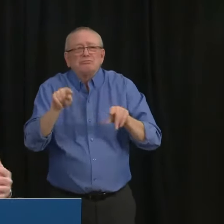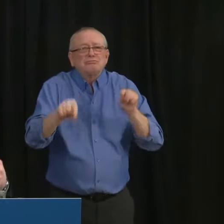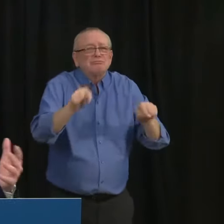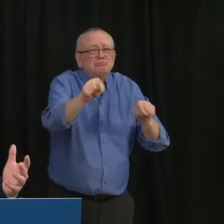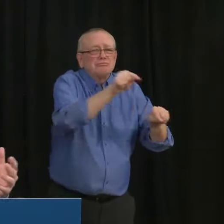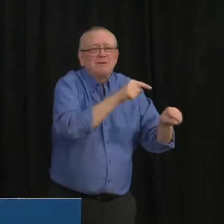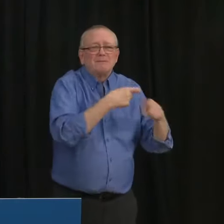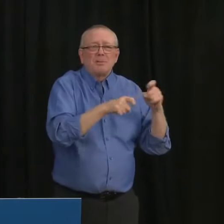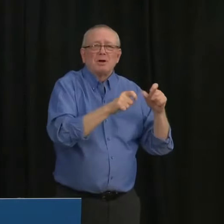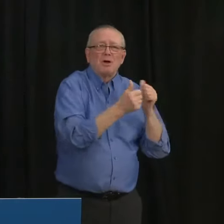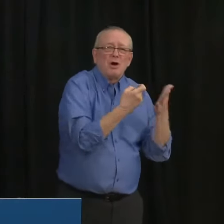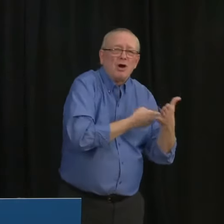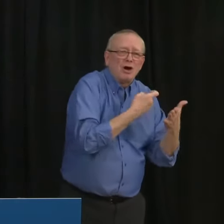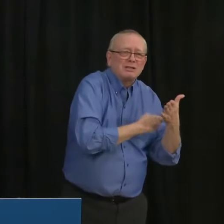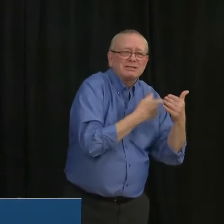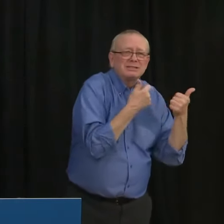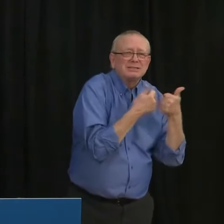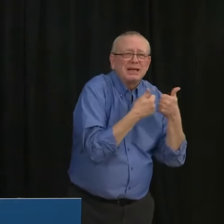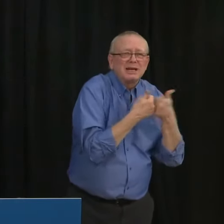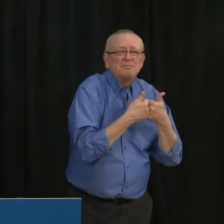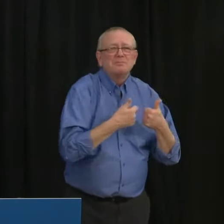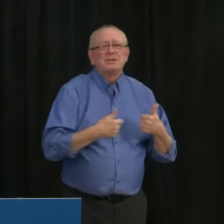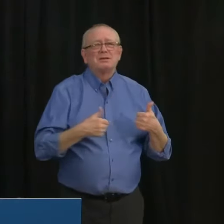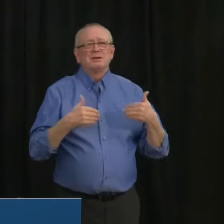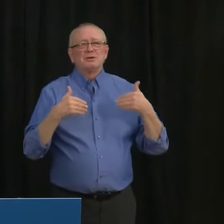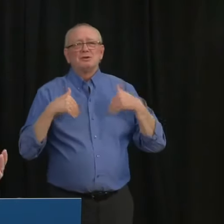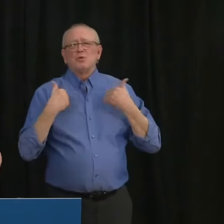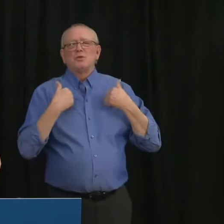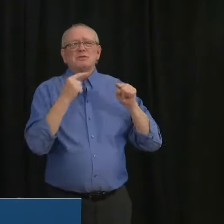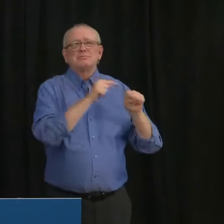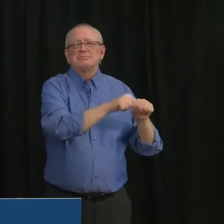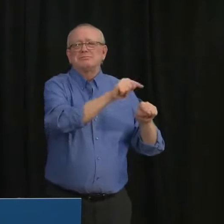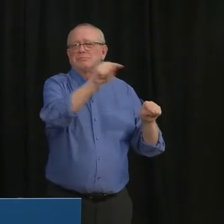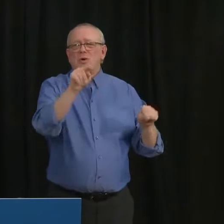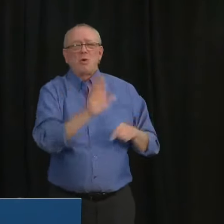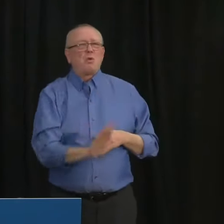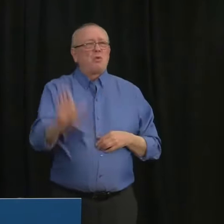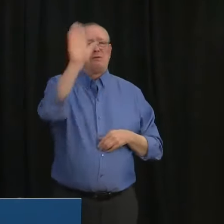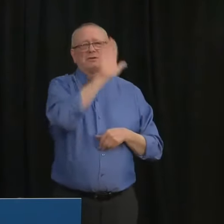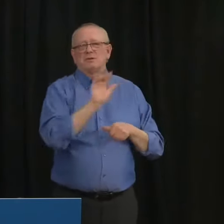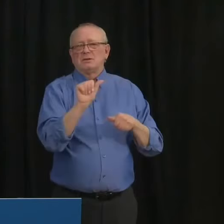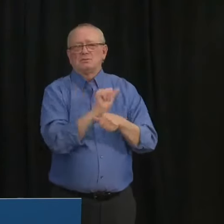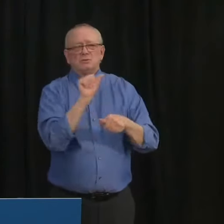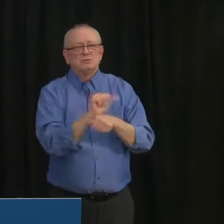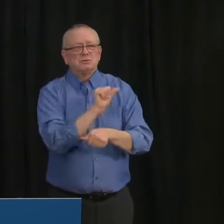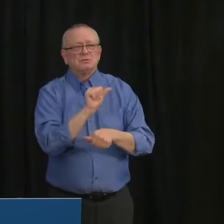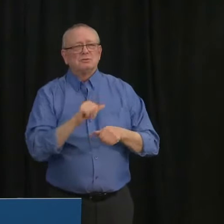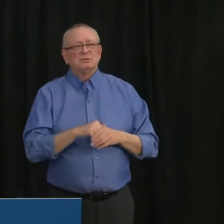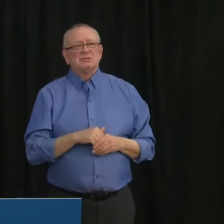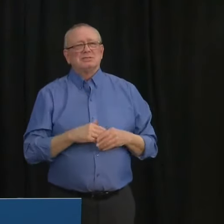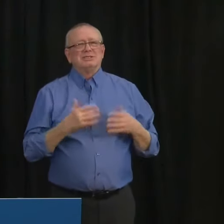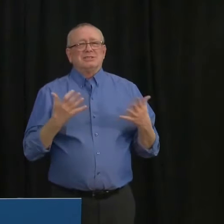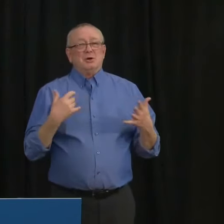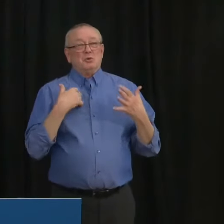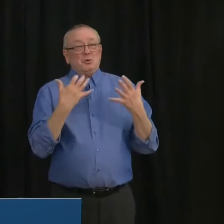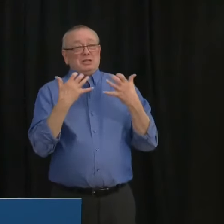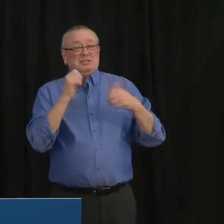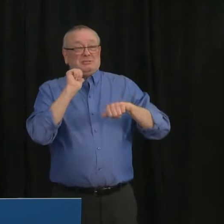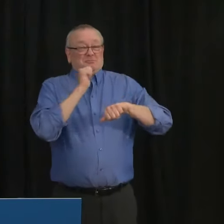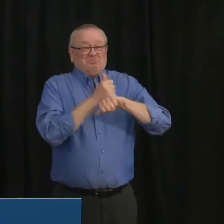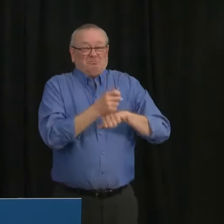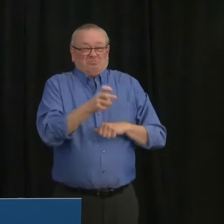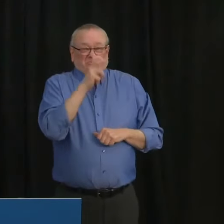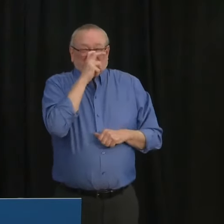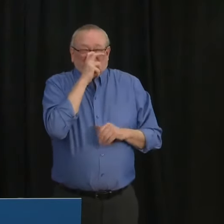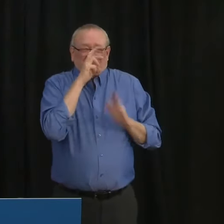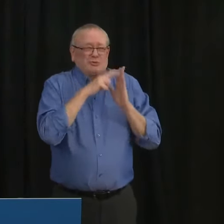amateur hockey games that have been played in the province. This is again not our preference this is just the reality that